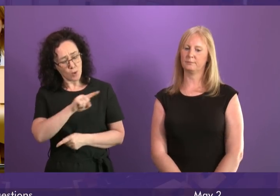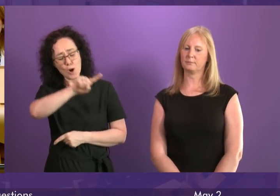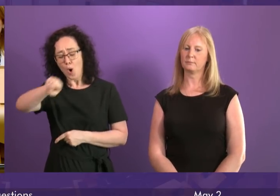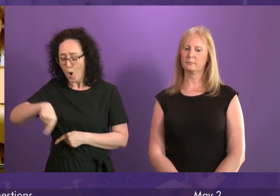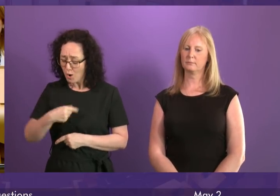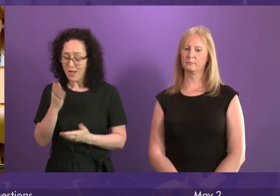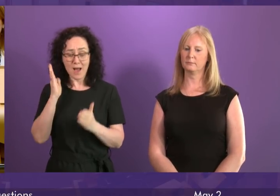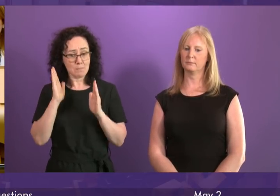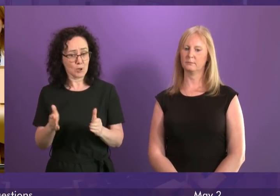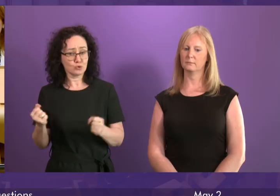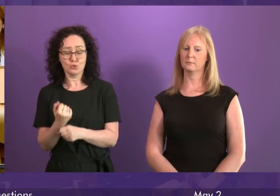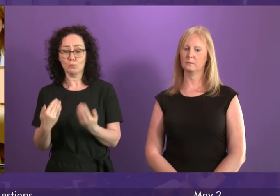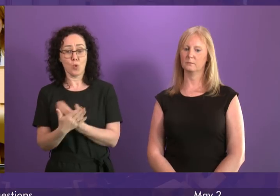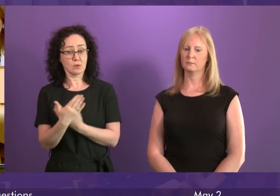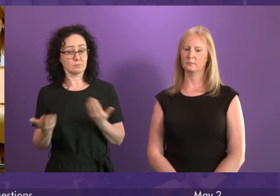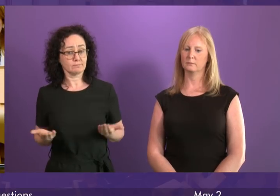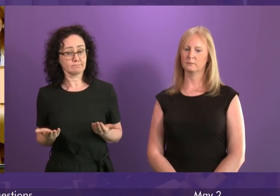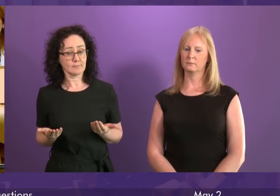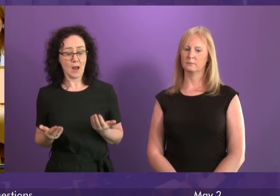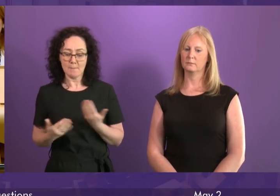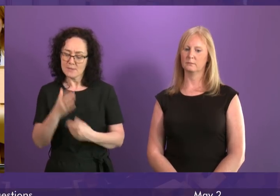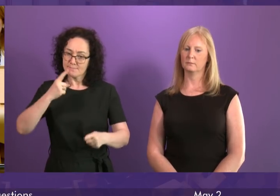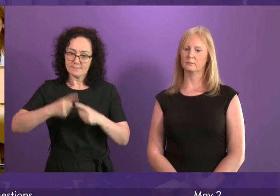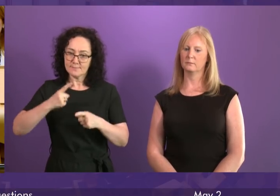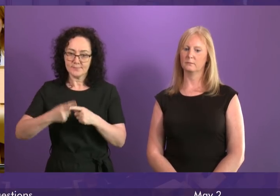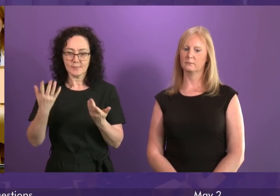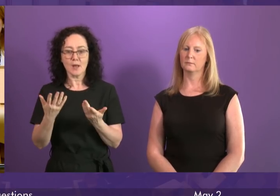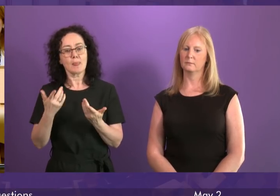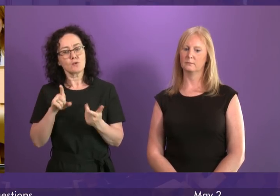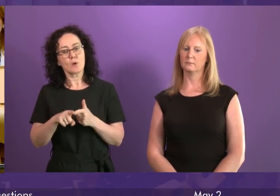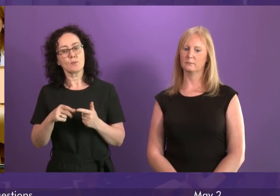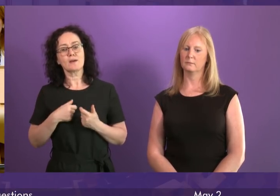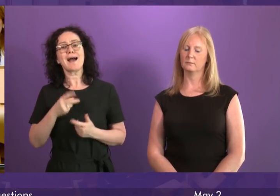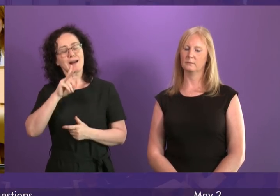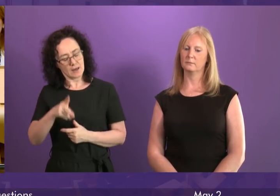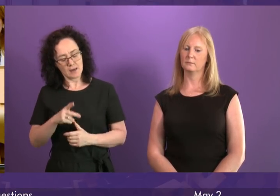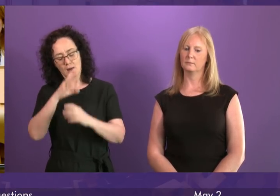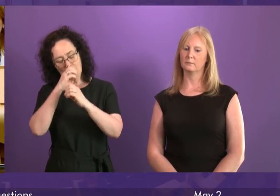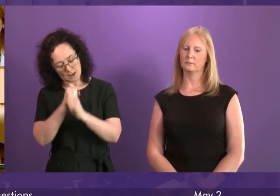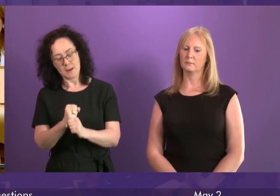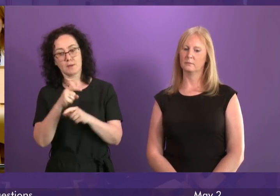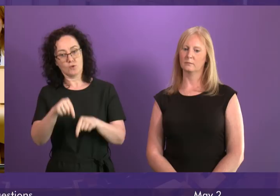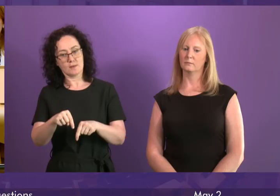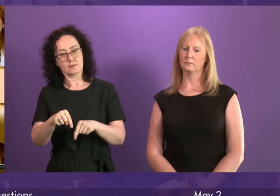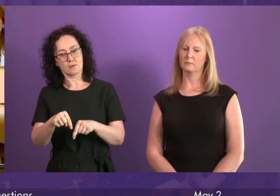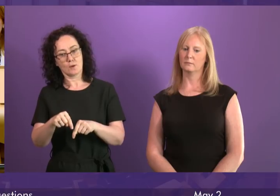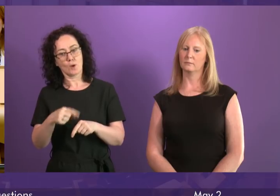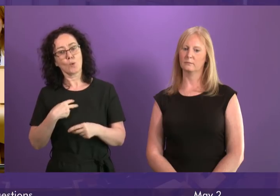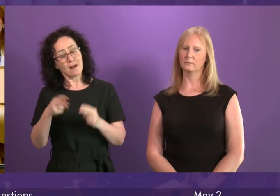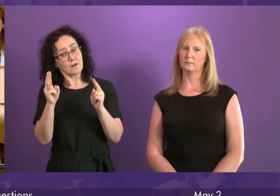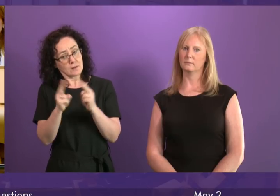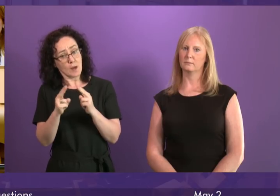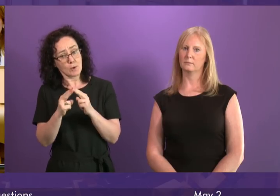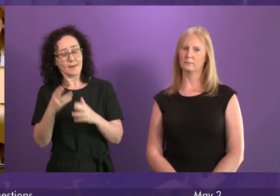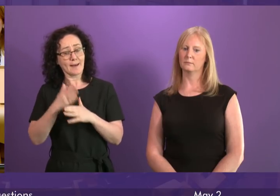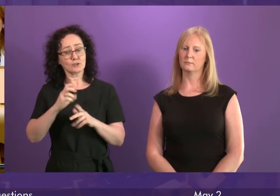recognise we have to do more, we have to do it faster, which is why we've made the commitment we've made today. We have doubled the active travel budget.